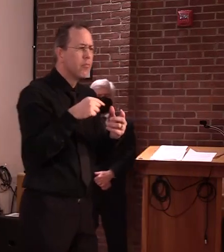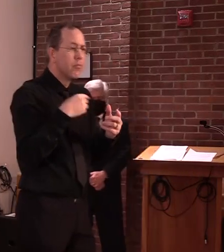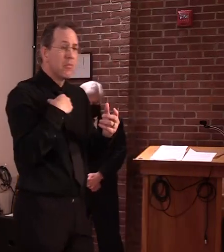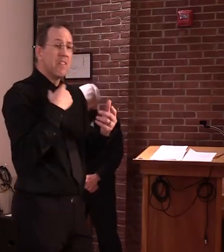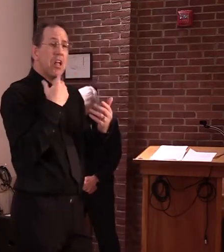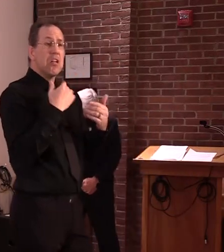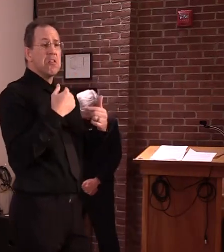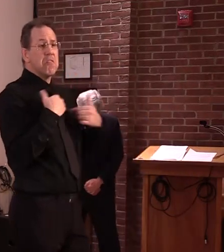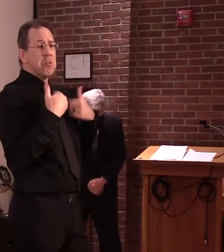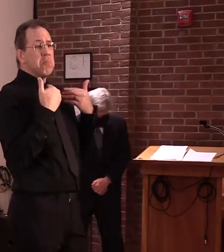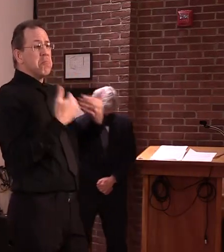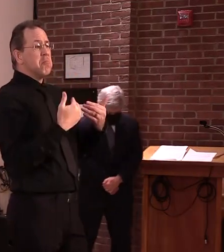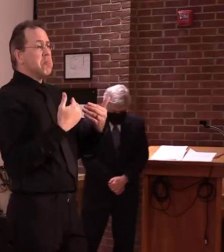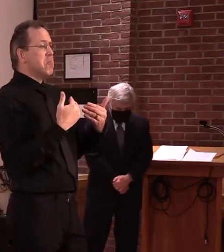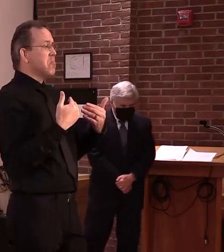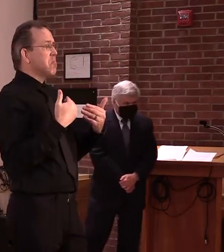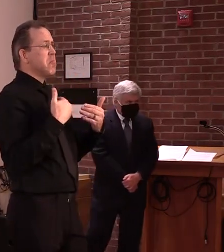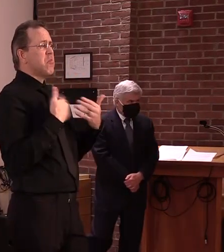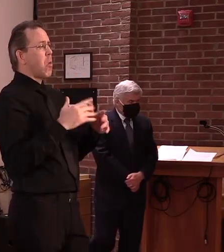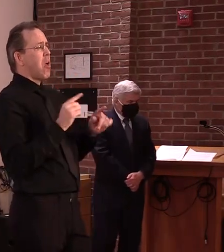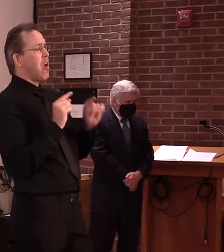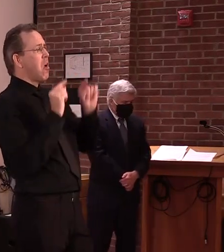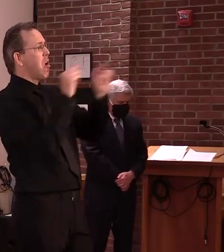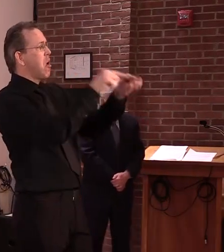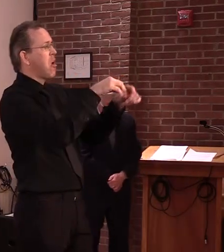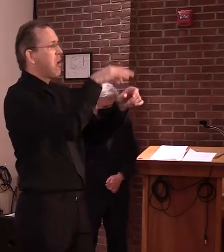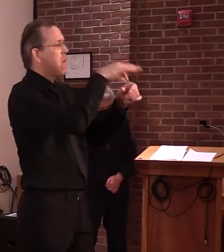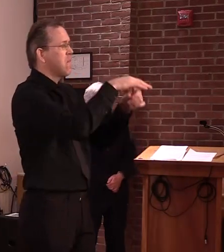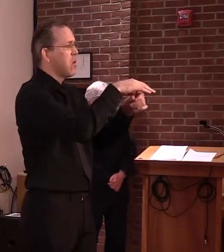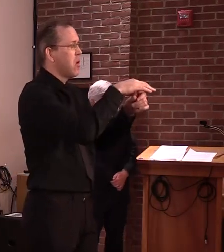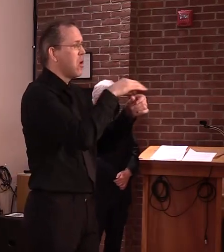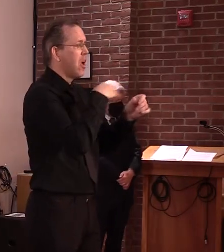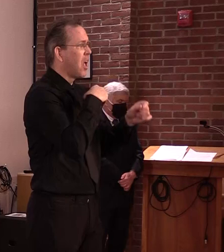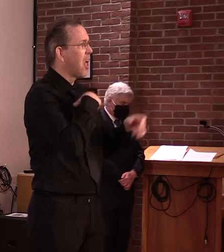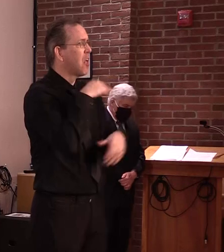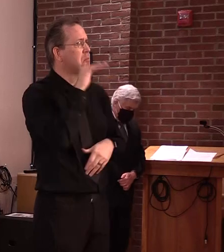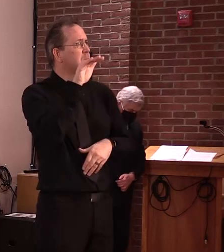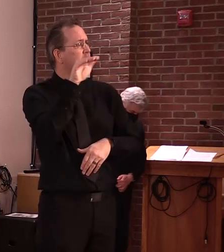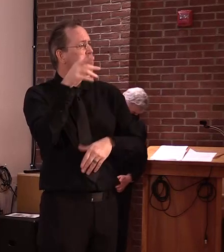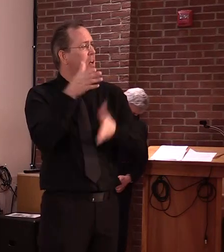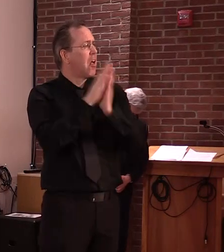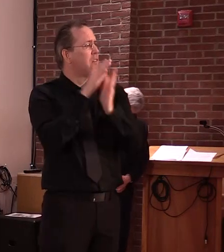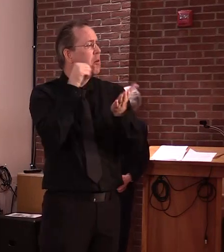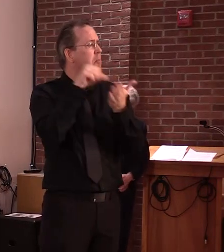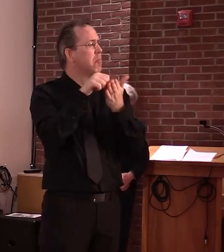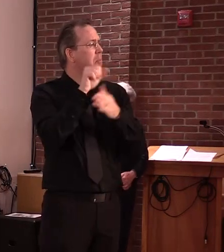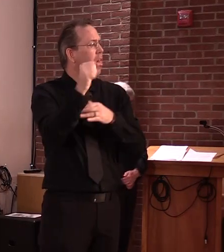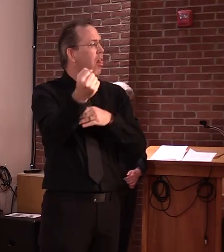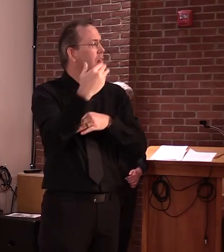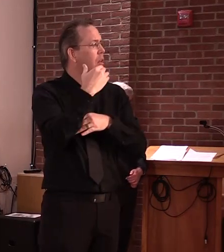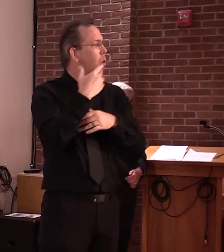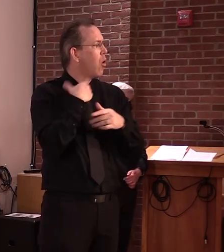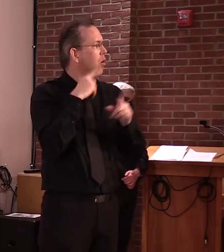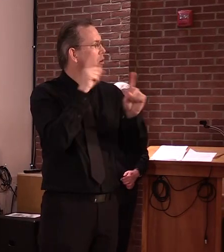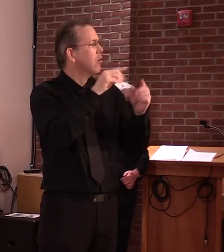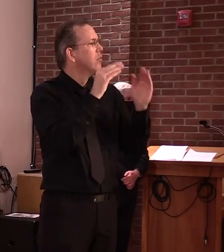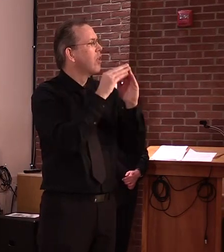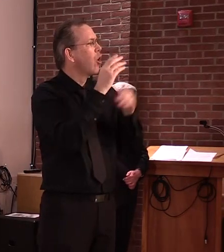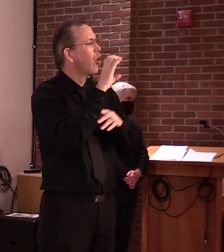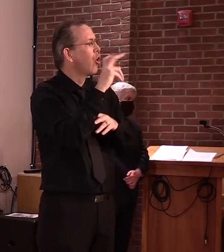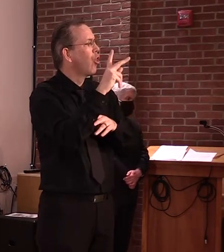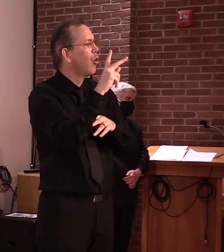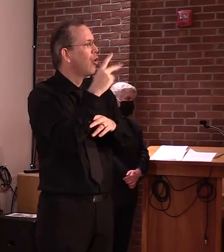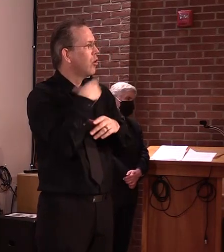their town clerk or the Secretary of State's office. I spoke with one clerk this morning who said it is not a prohibitive